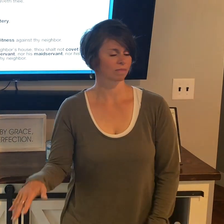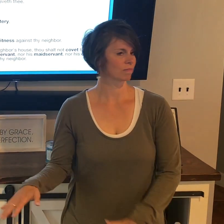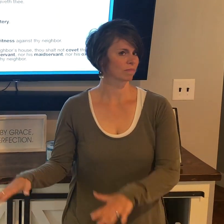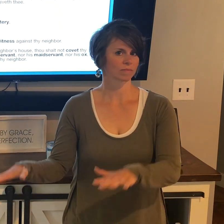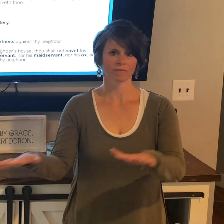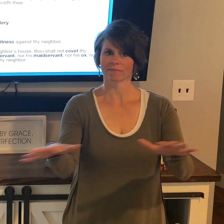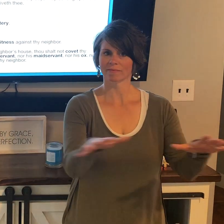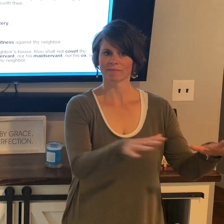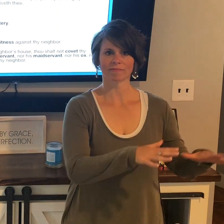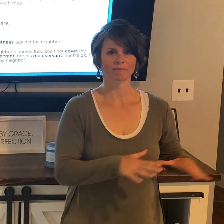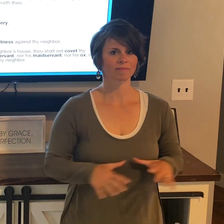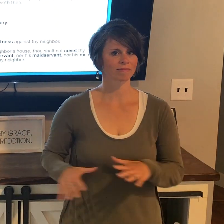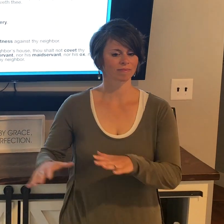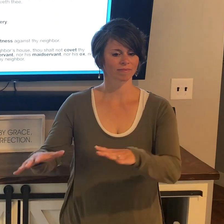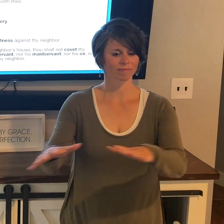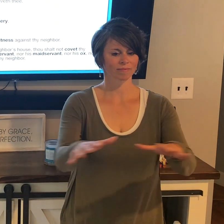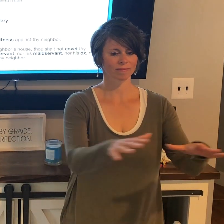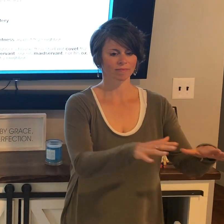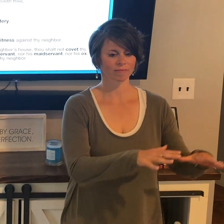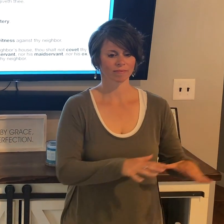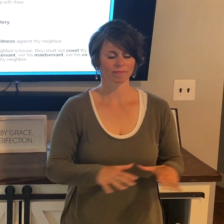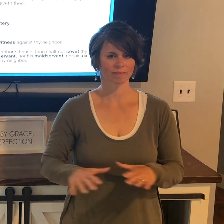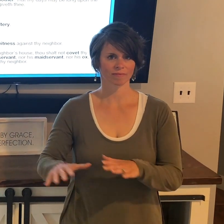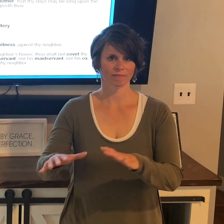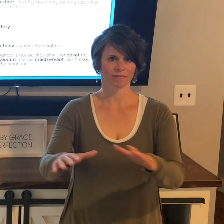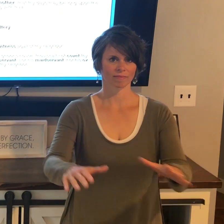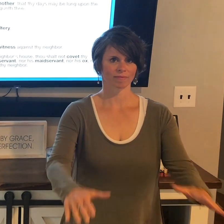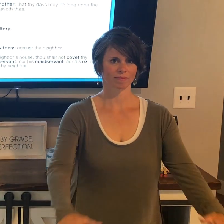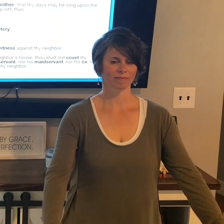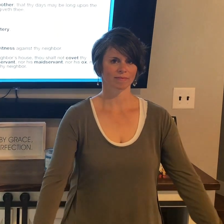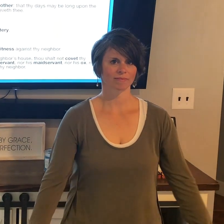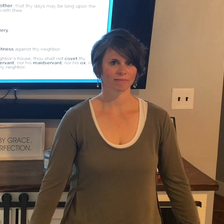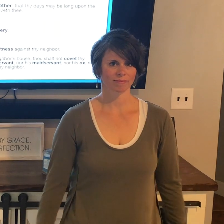nor anything that is thy neighbor's.